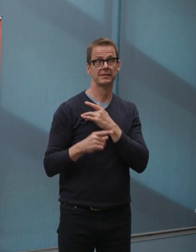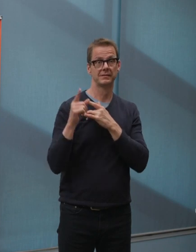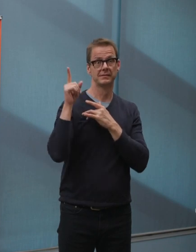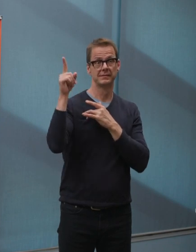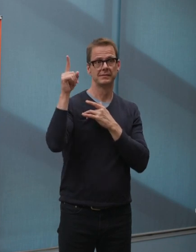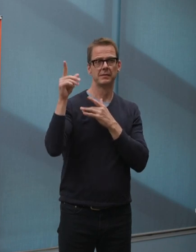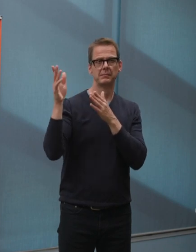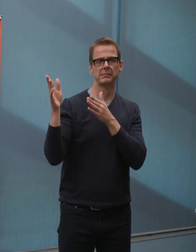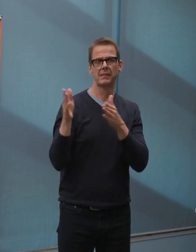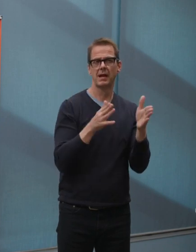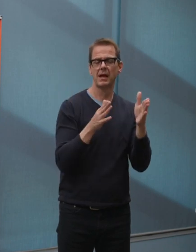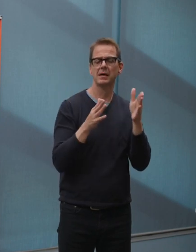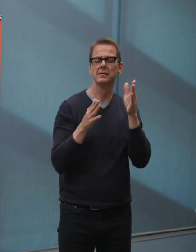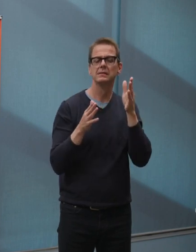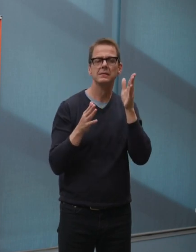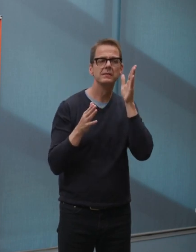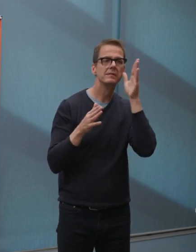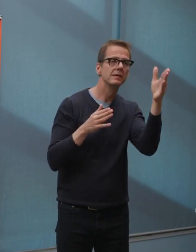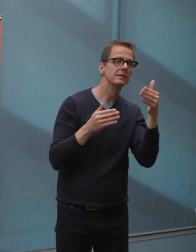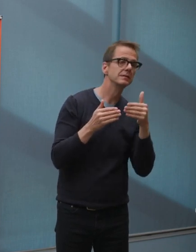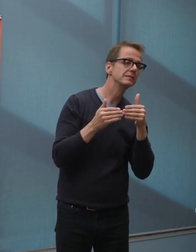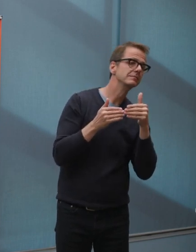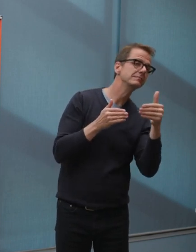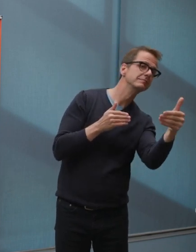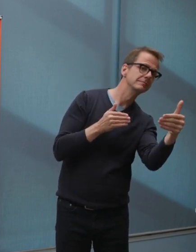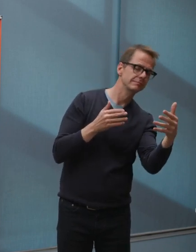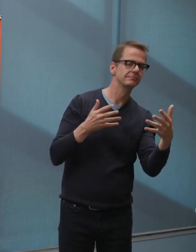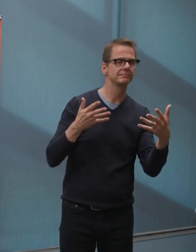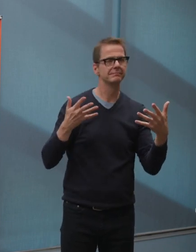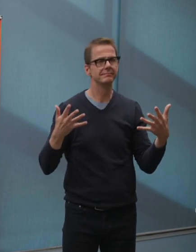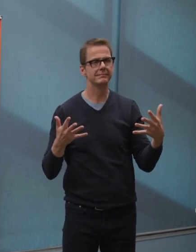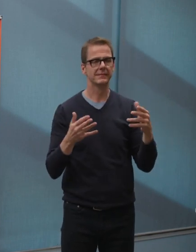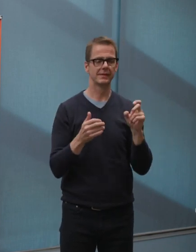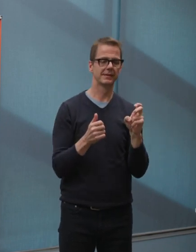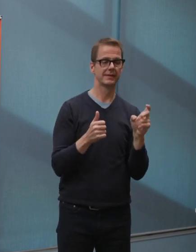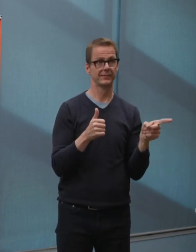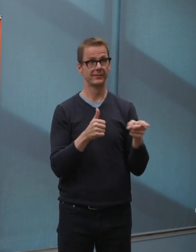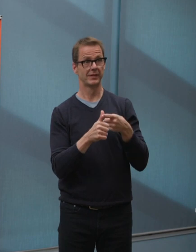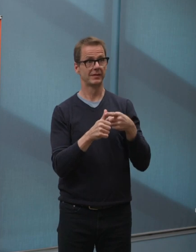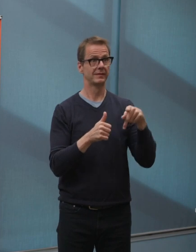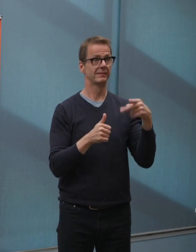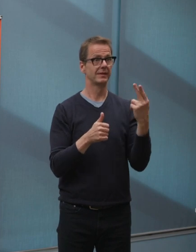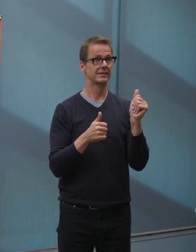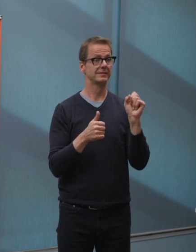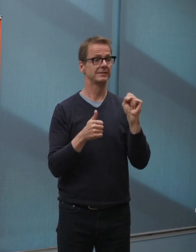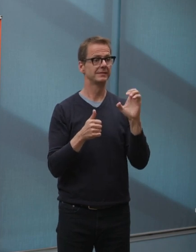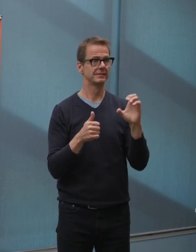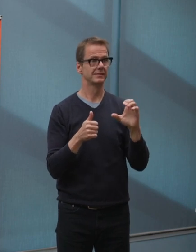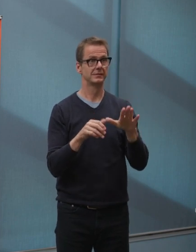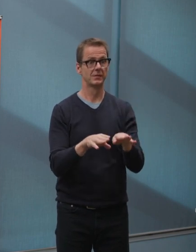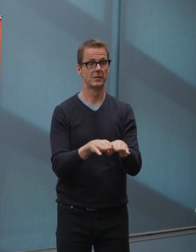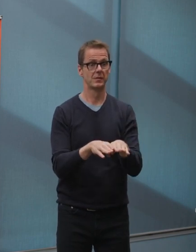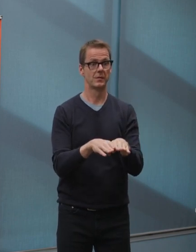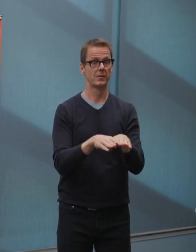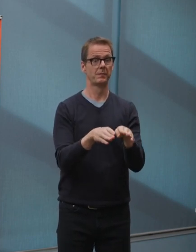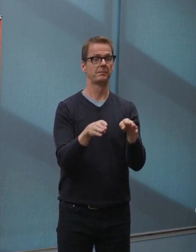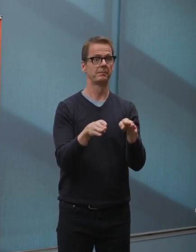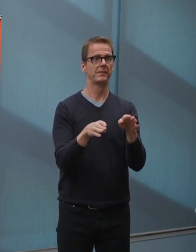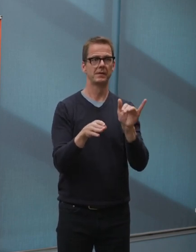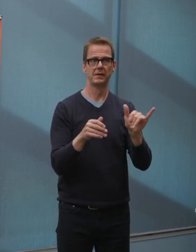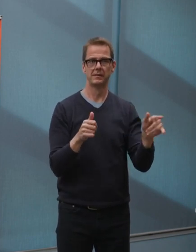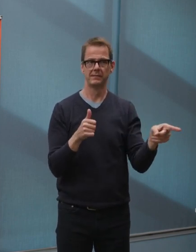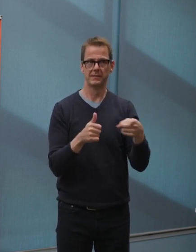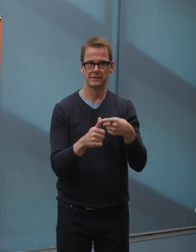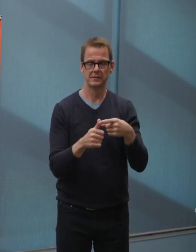ensure there are no outbreak spikes. To ensure we continue to have flexibility to manage the delivery of city